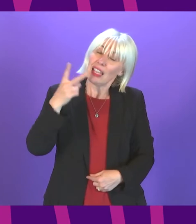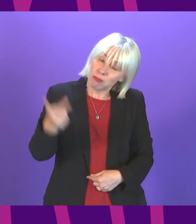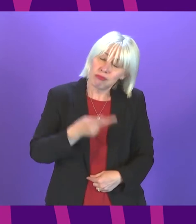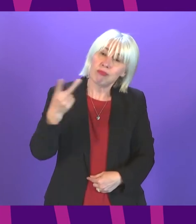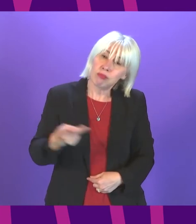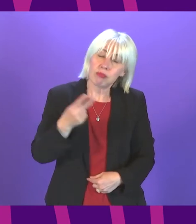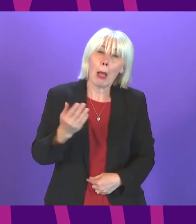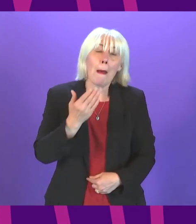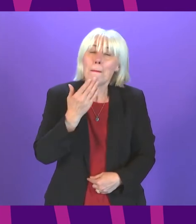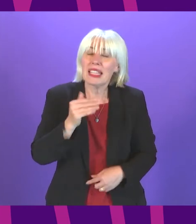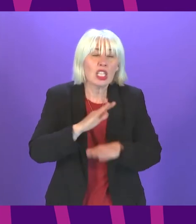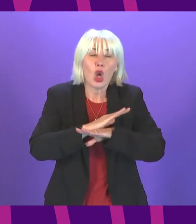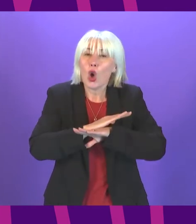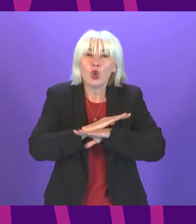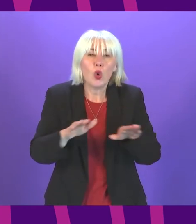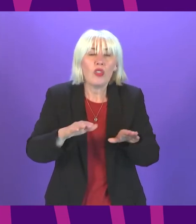again please don't fall